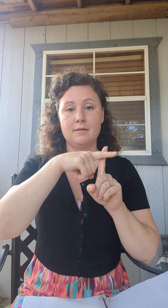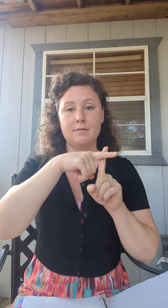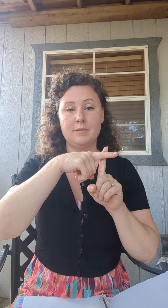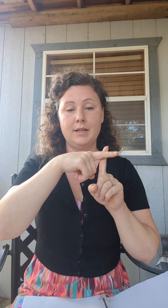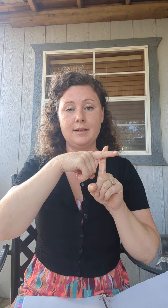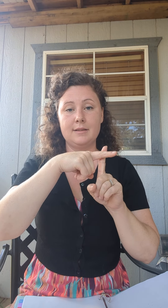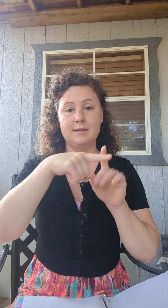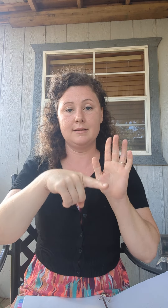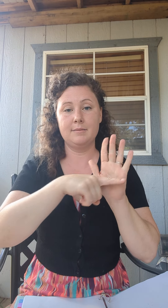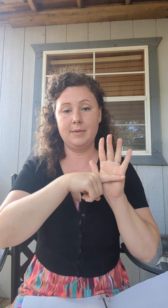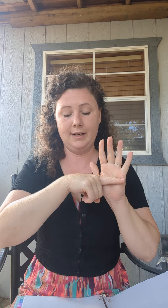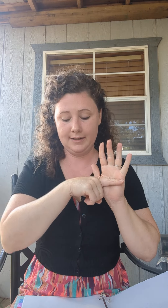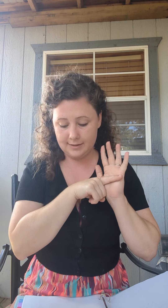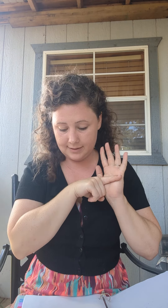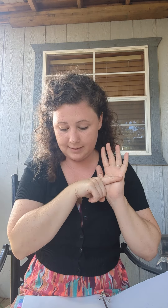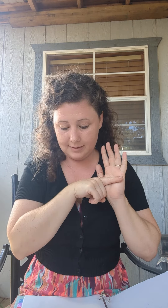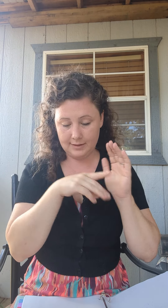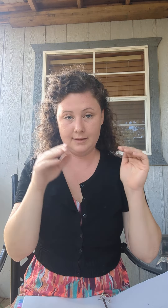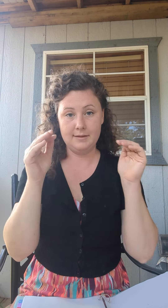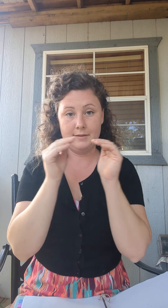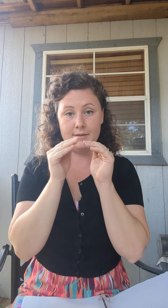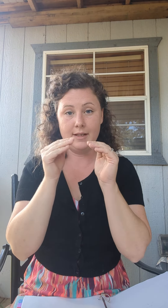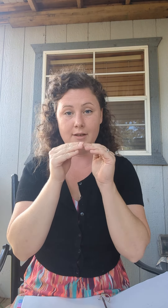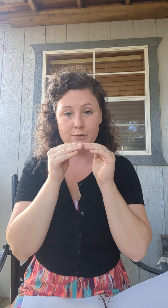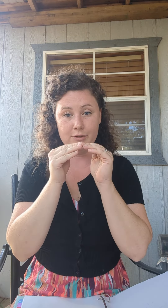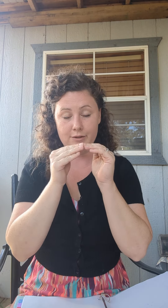Plus. Minus. Equal to.